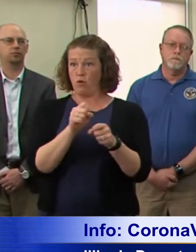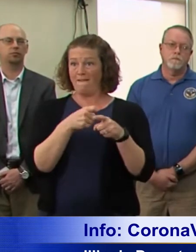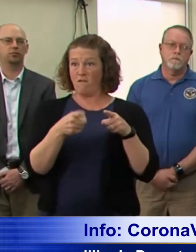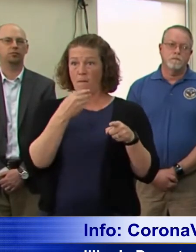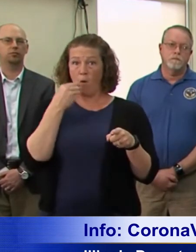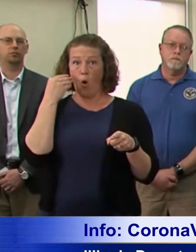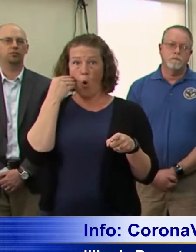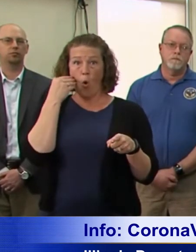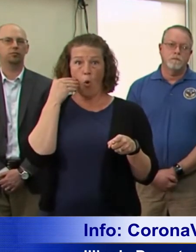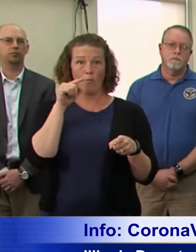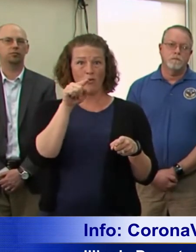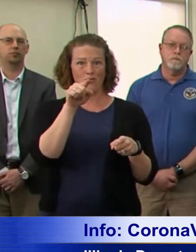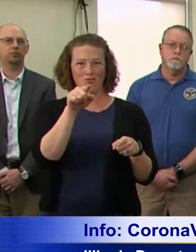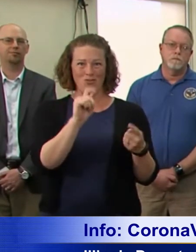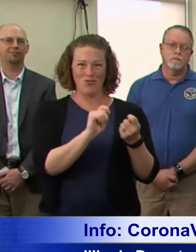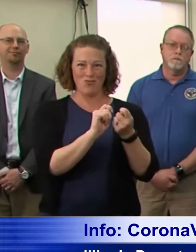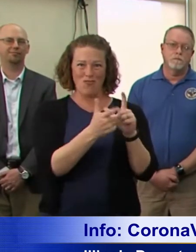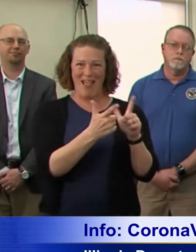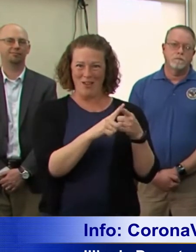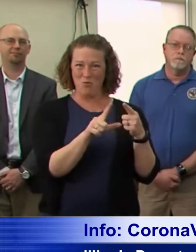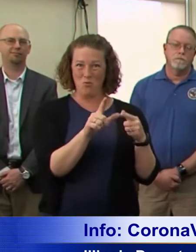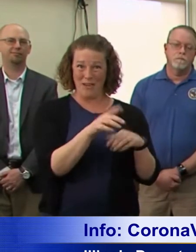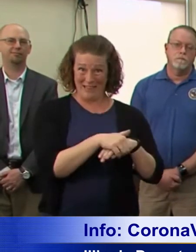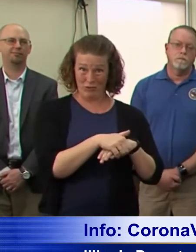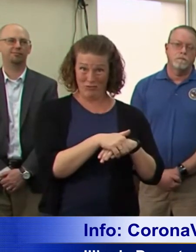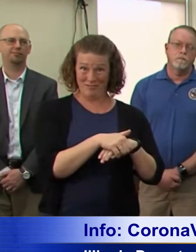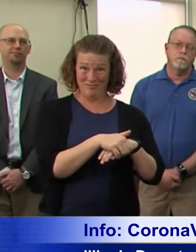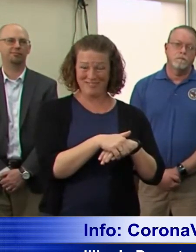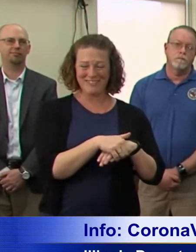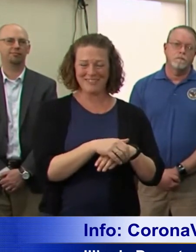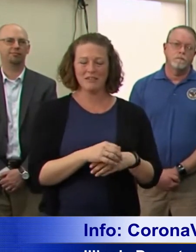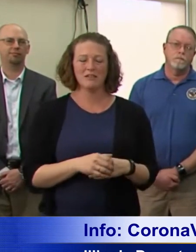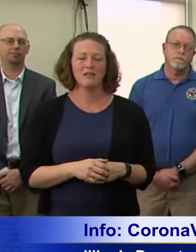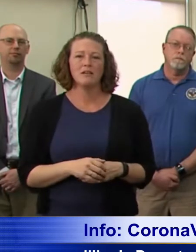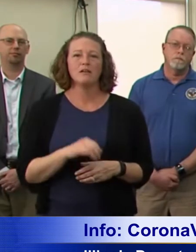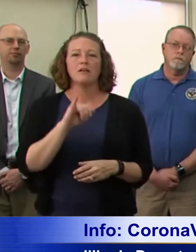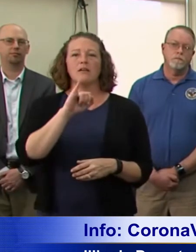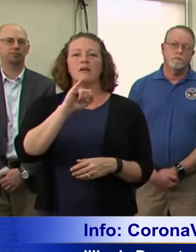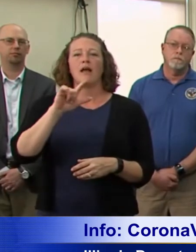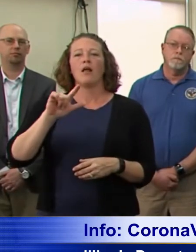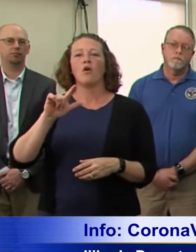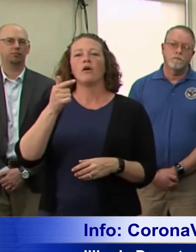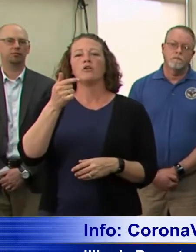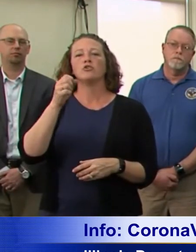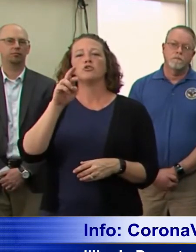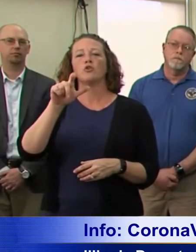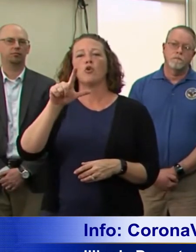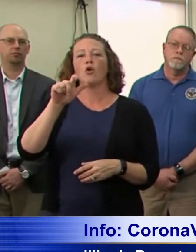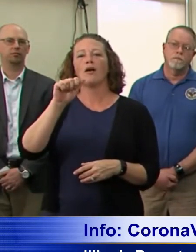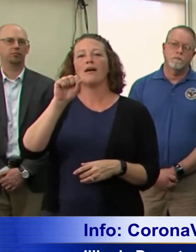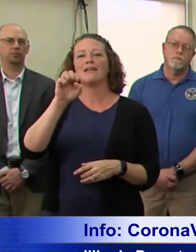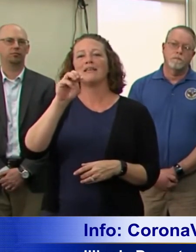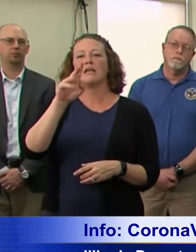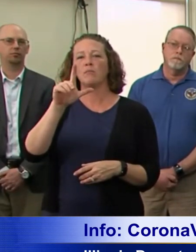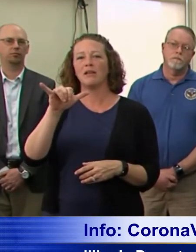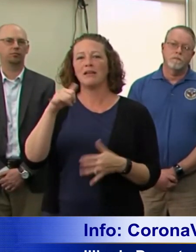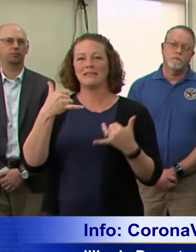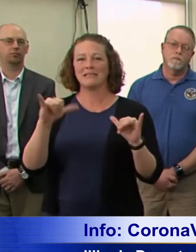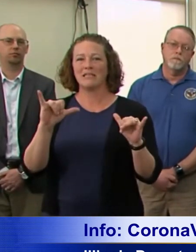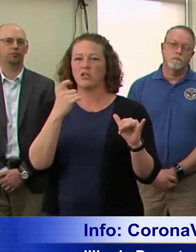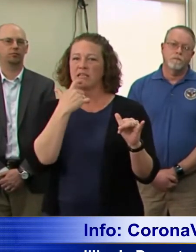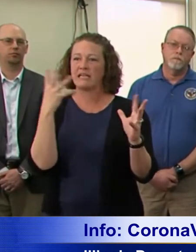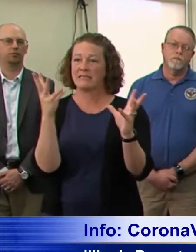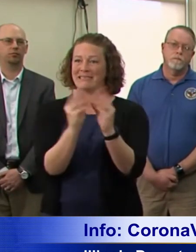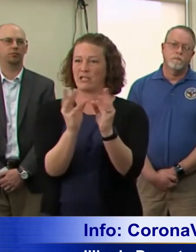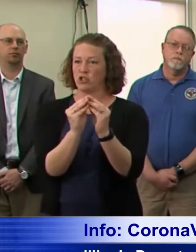translate them into English, I hope. Yeah. Thank you. Governor, the Illinois General Assembly website still does session next week